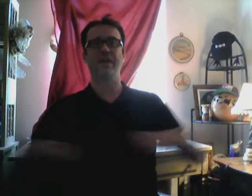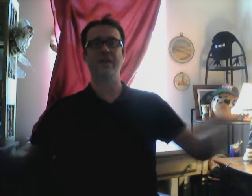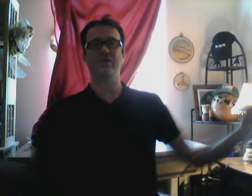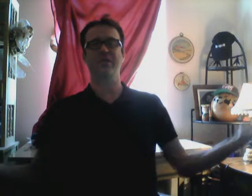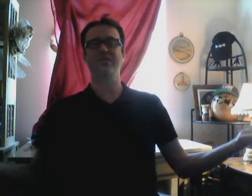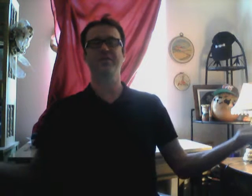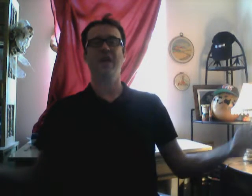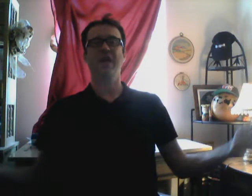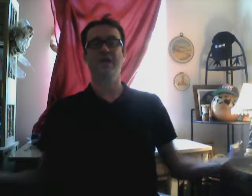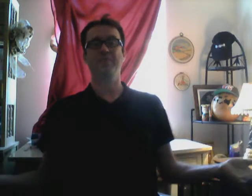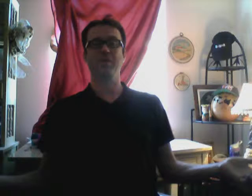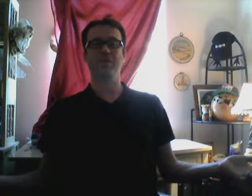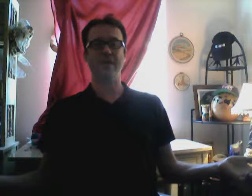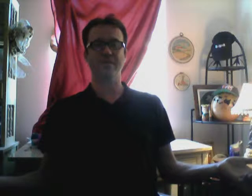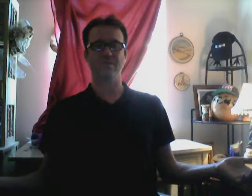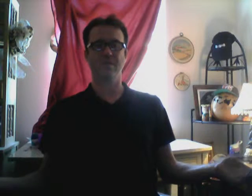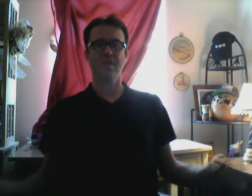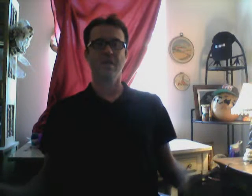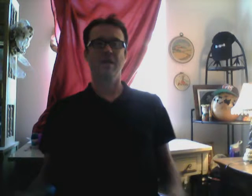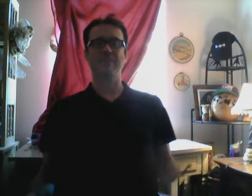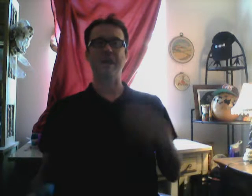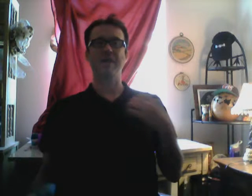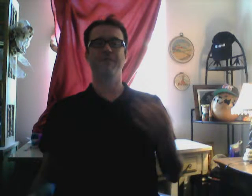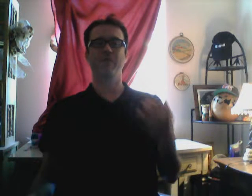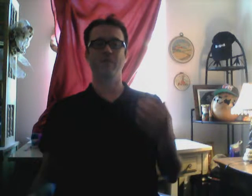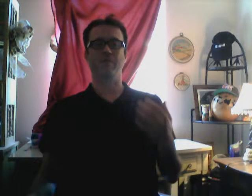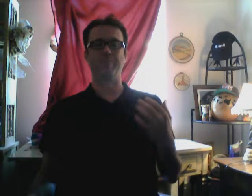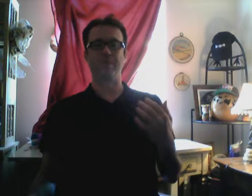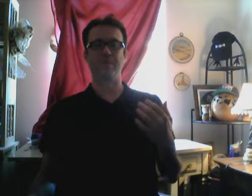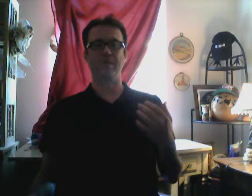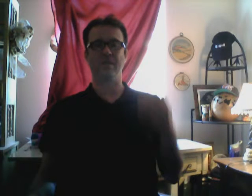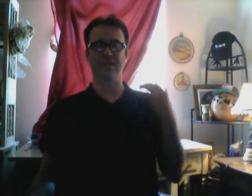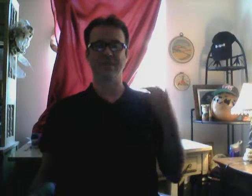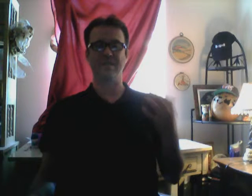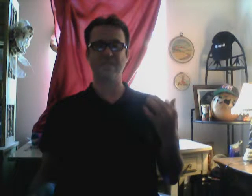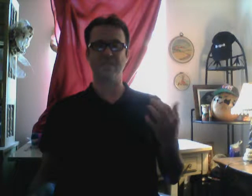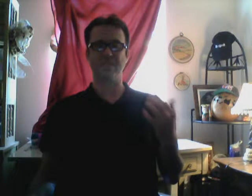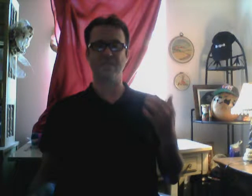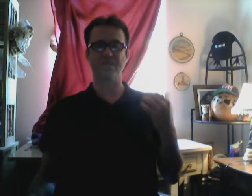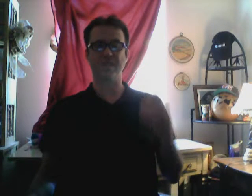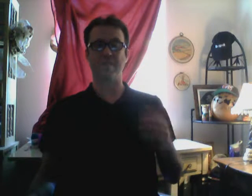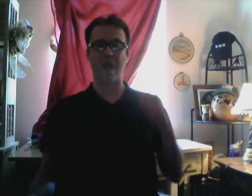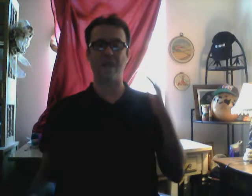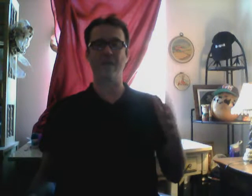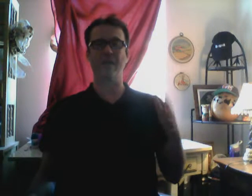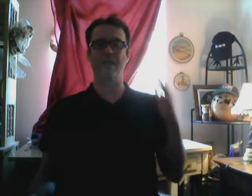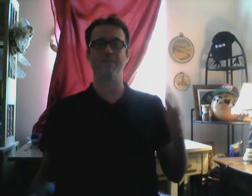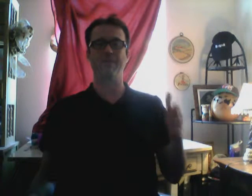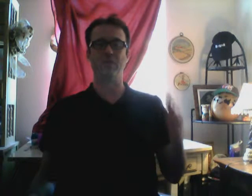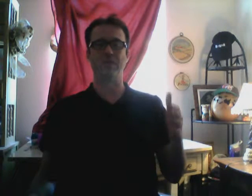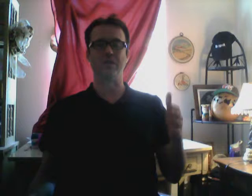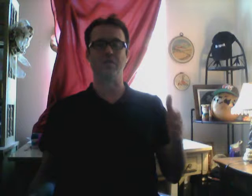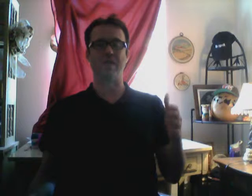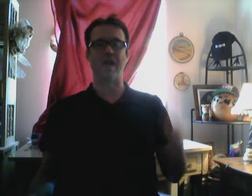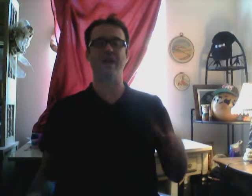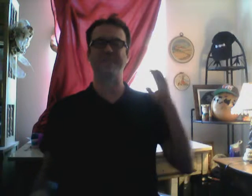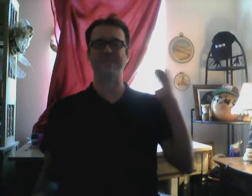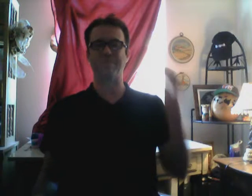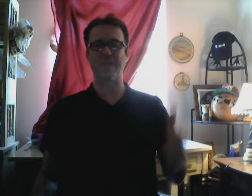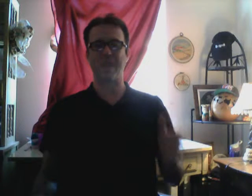actually. It's. I can build a castle. My vulnerability. the key to the skin. I am fueling. I am the supply